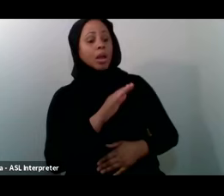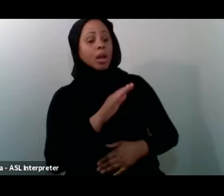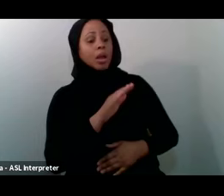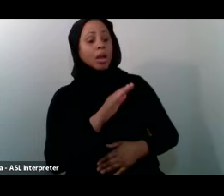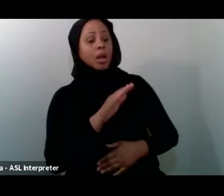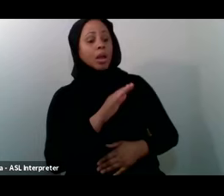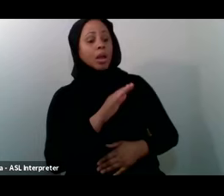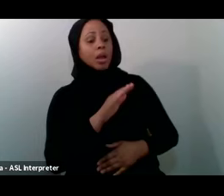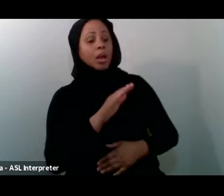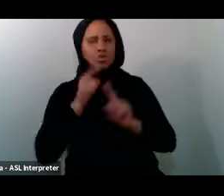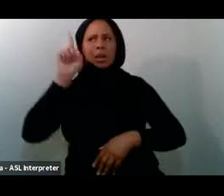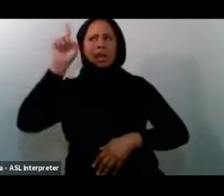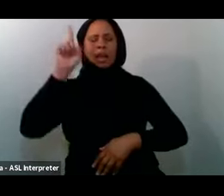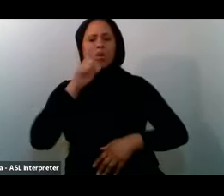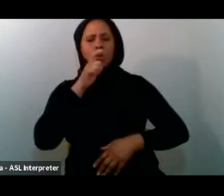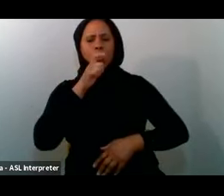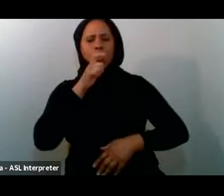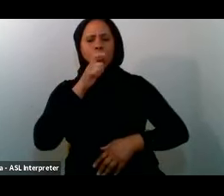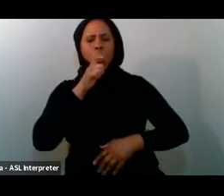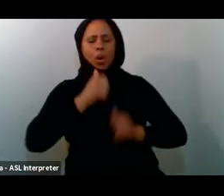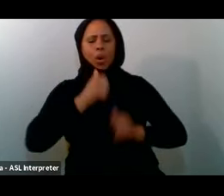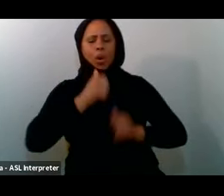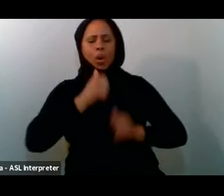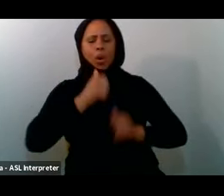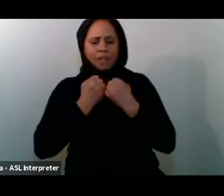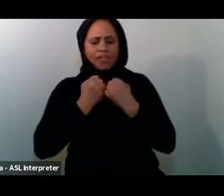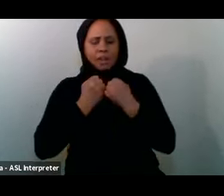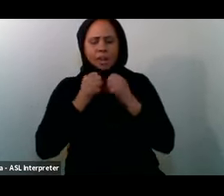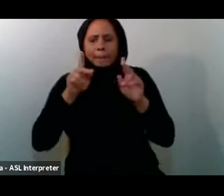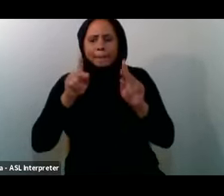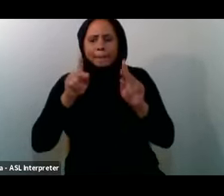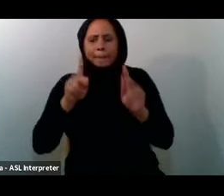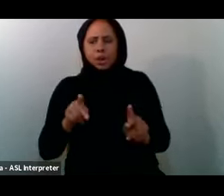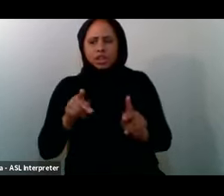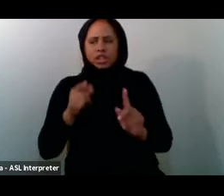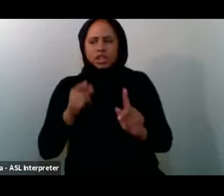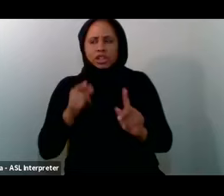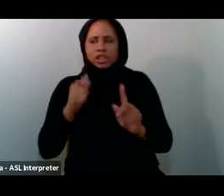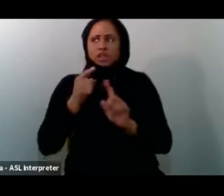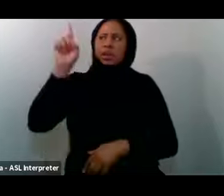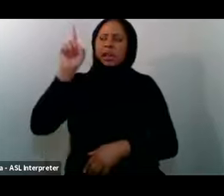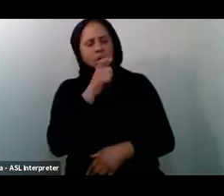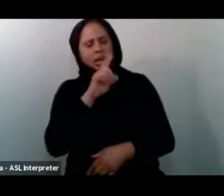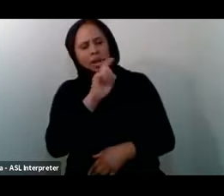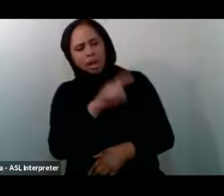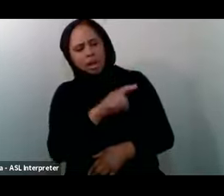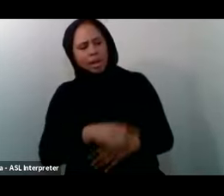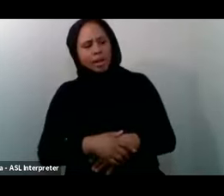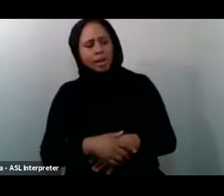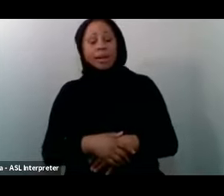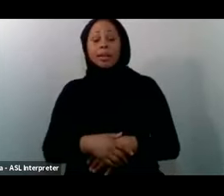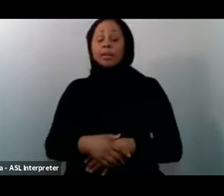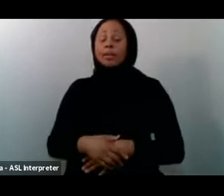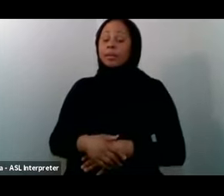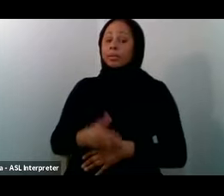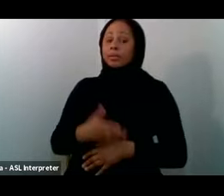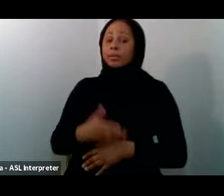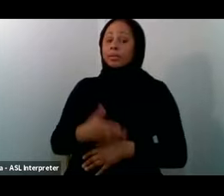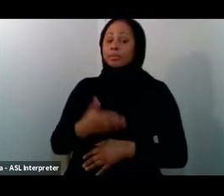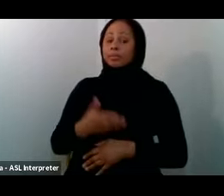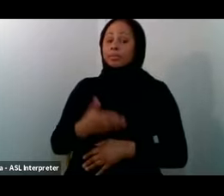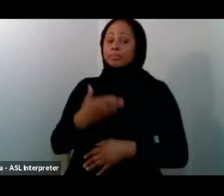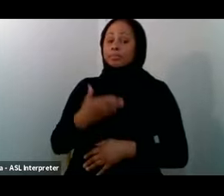Who is the most beloved And dearest human being To Allah? So the Prophet Sallallahu alayhi wa sallam Looks at this man